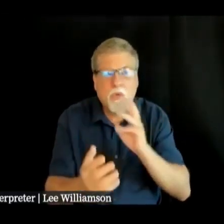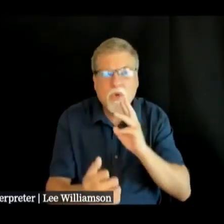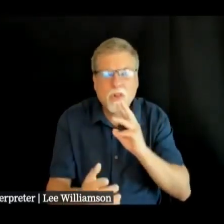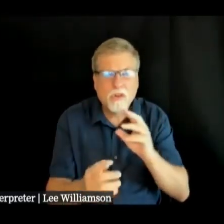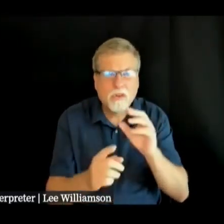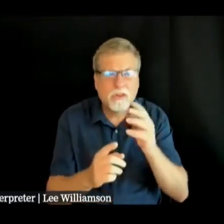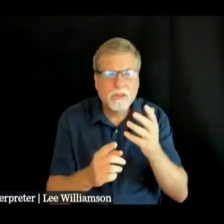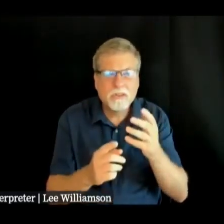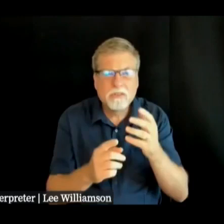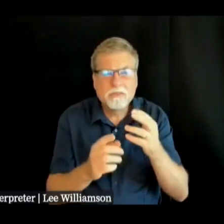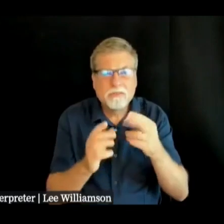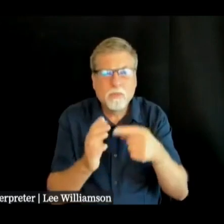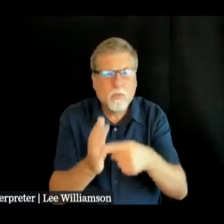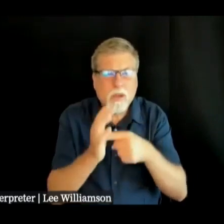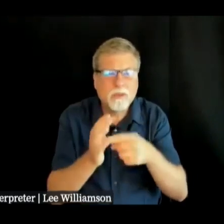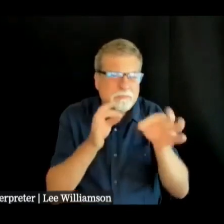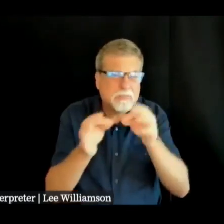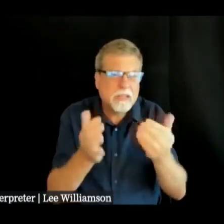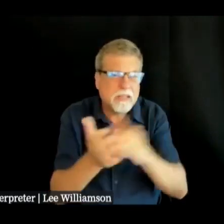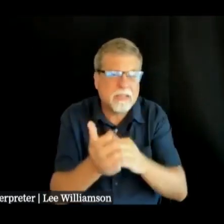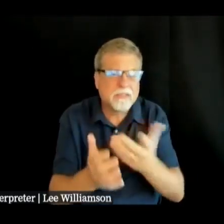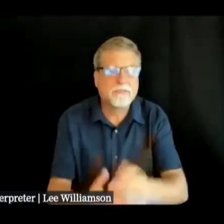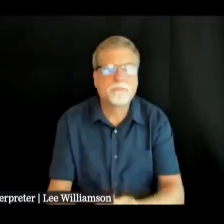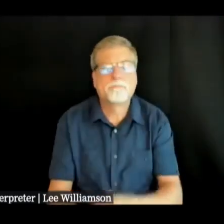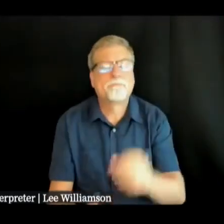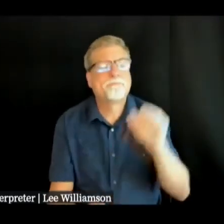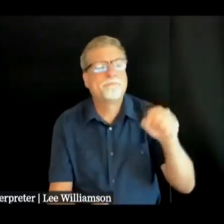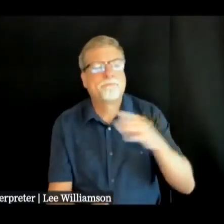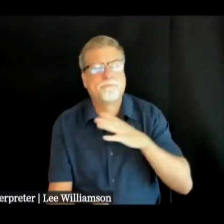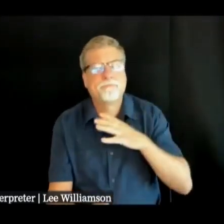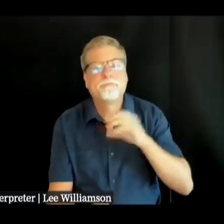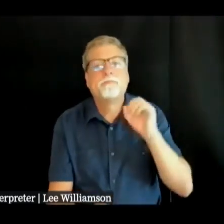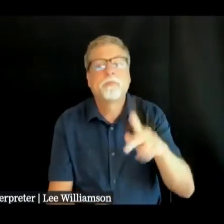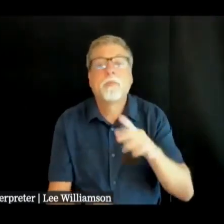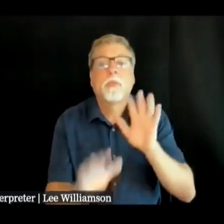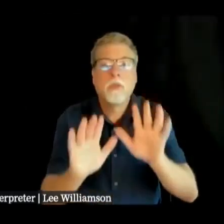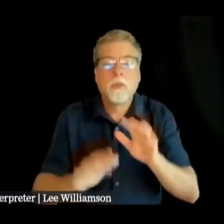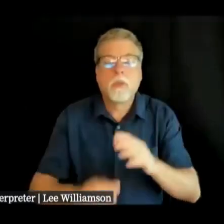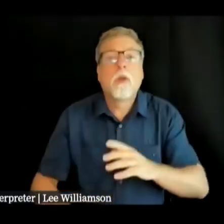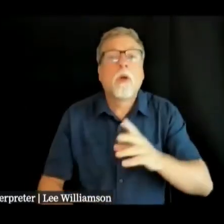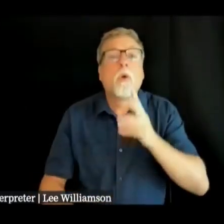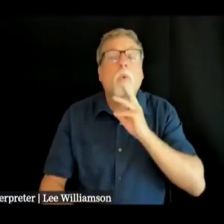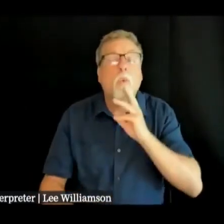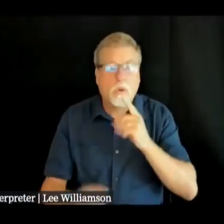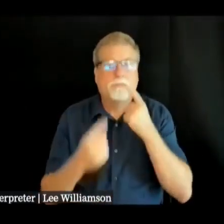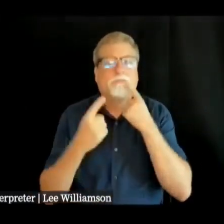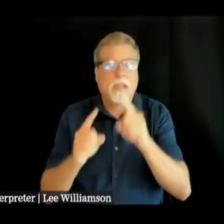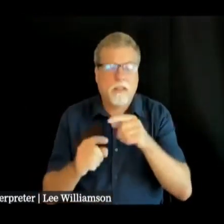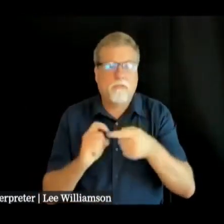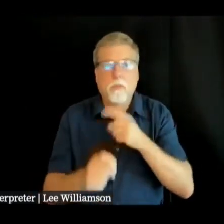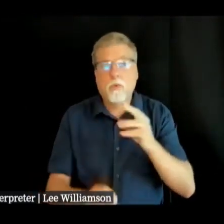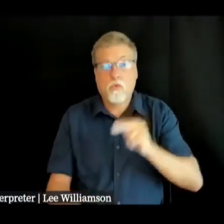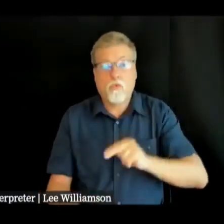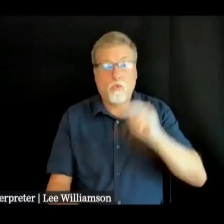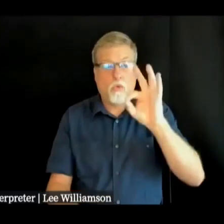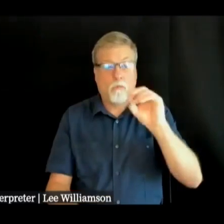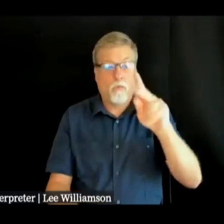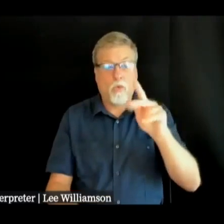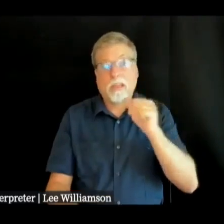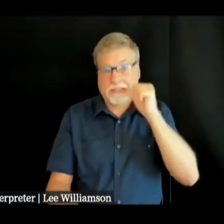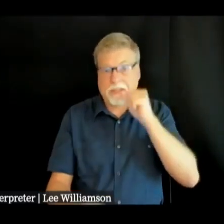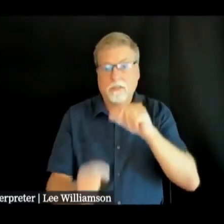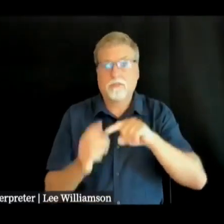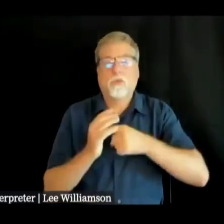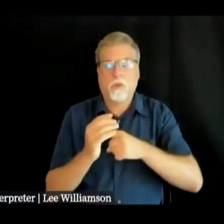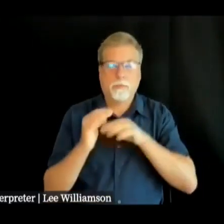can you just recap that sure so the water that started coming out of north for yesterday uh